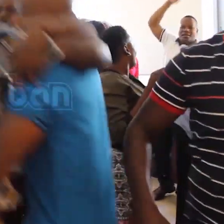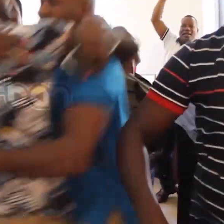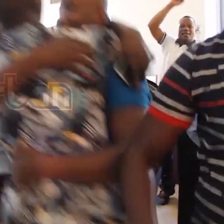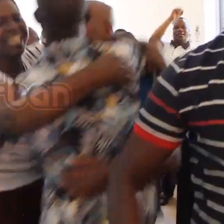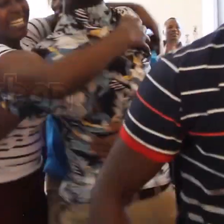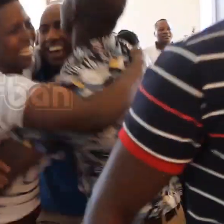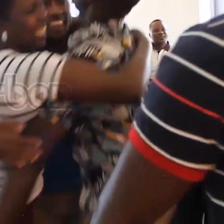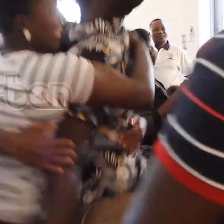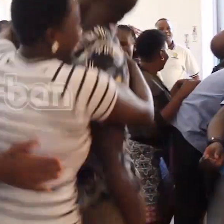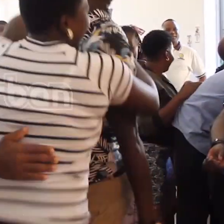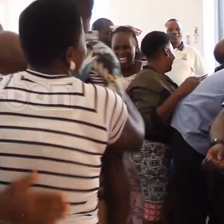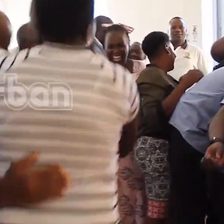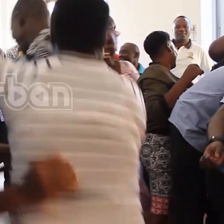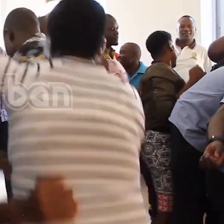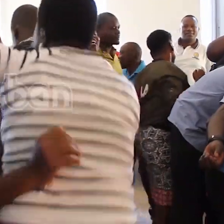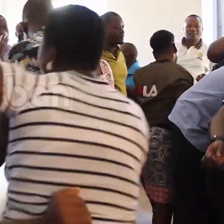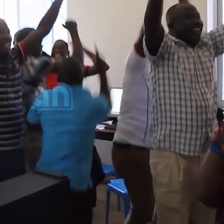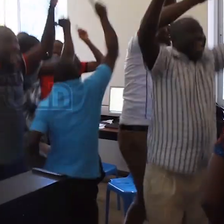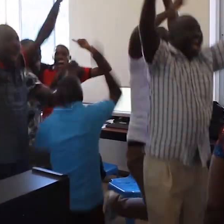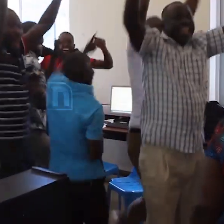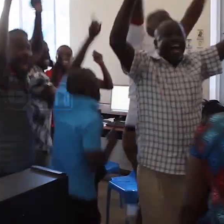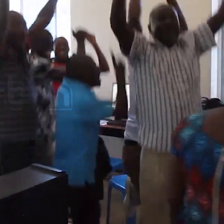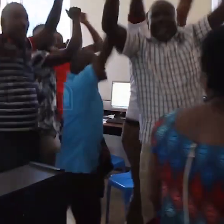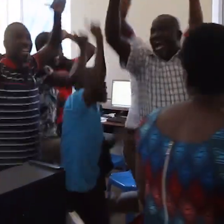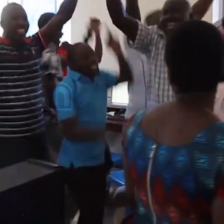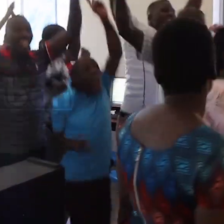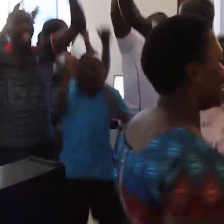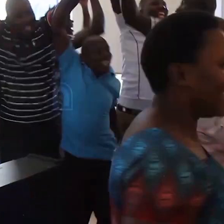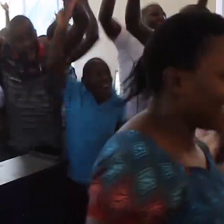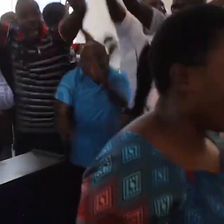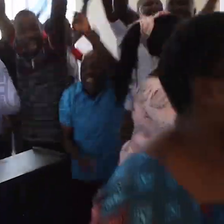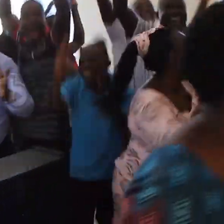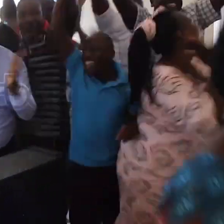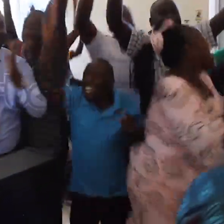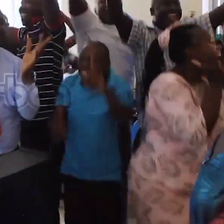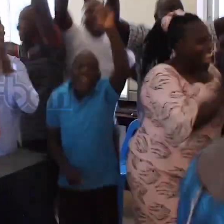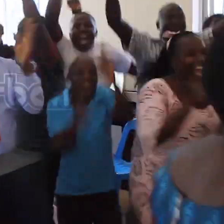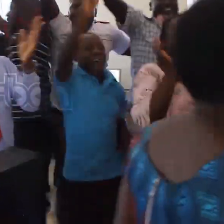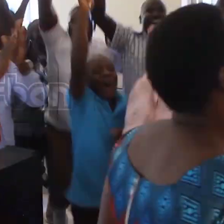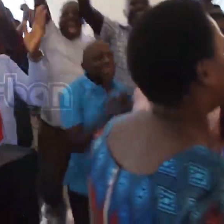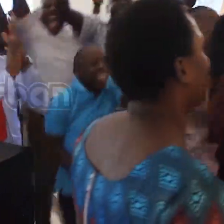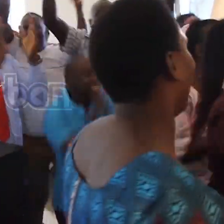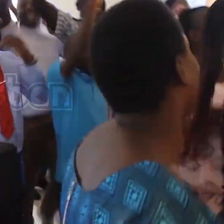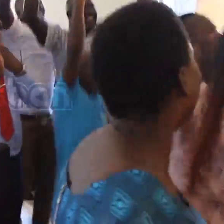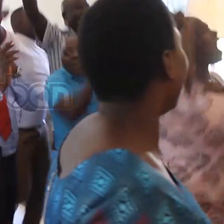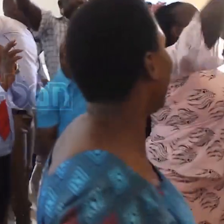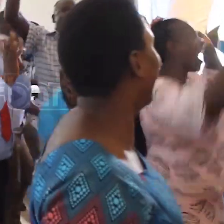714,702 candidates passed the PLE, compared to 659